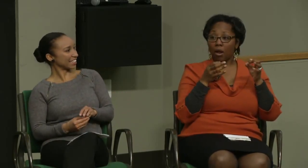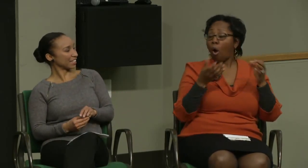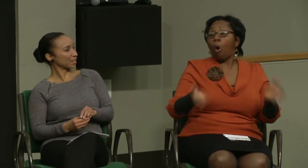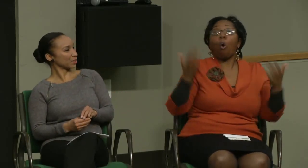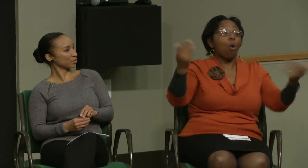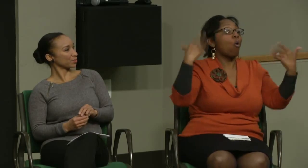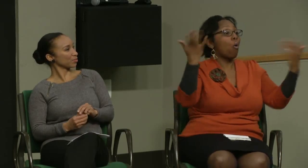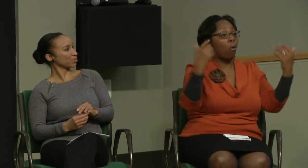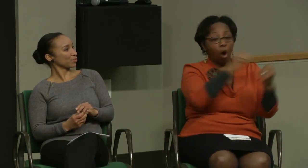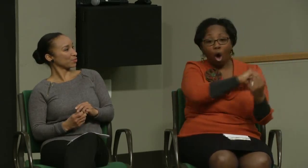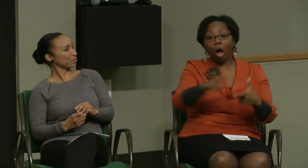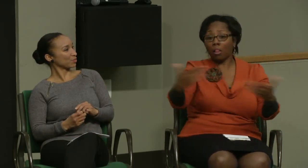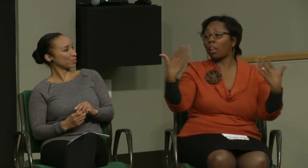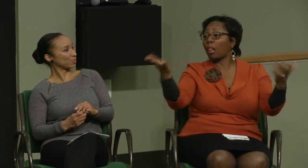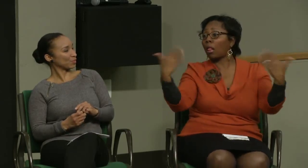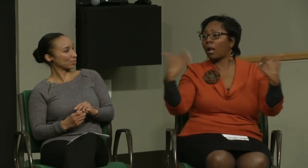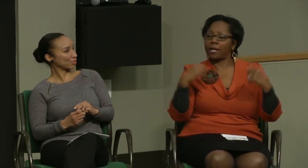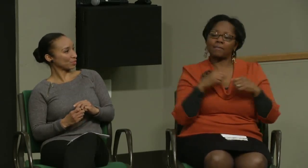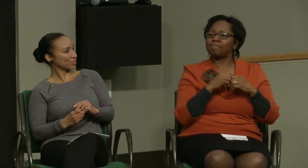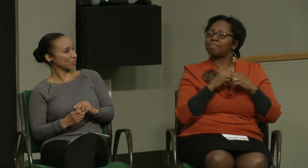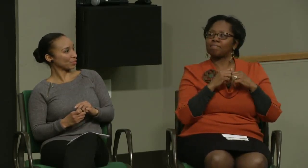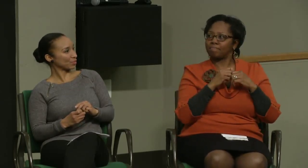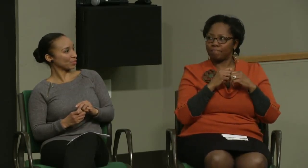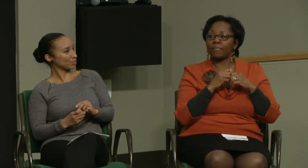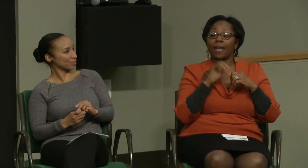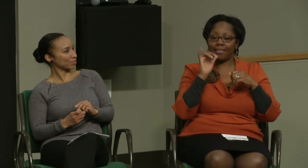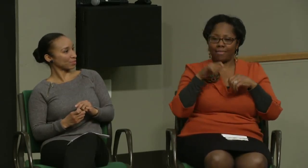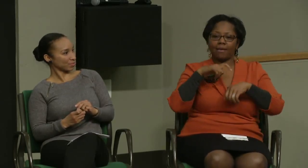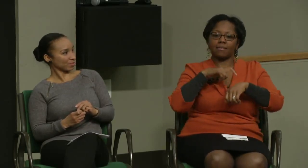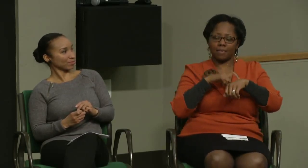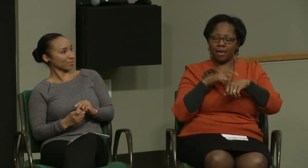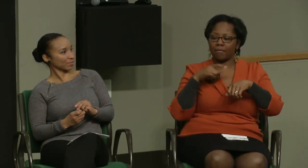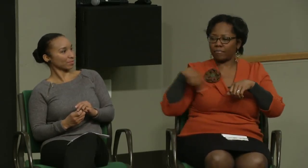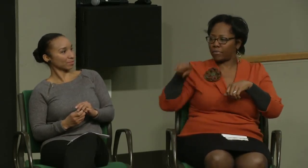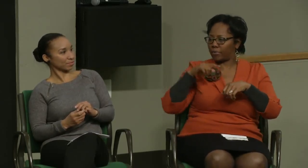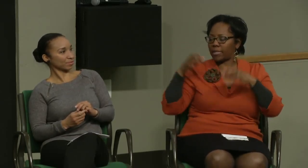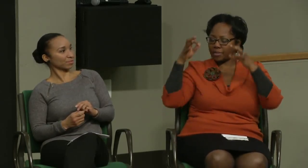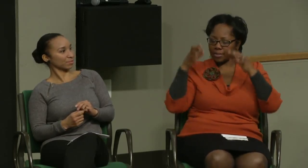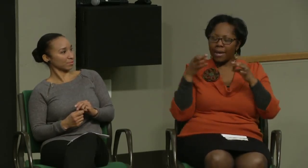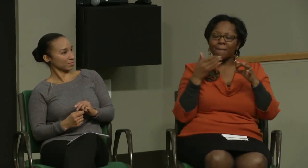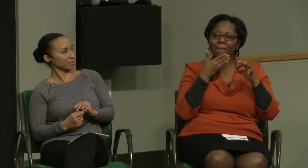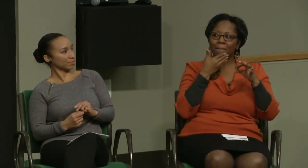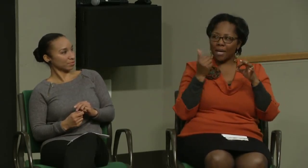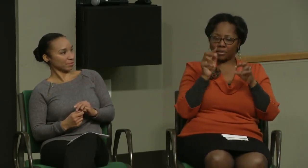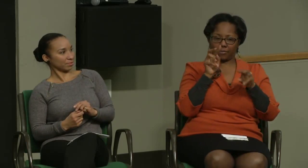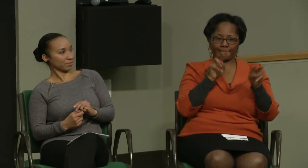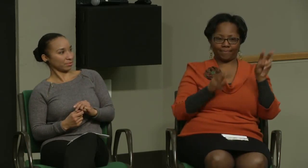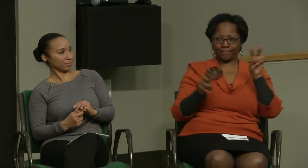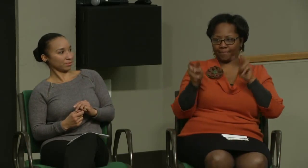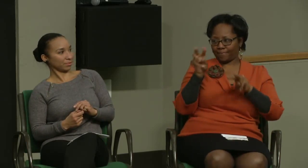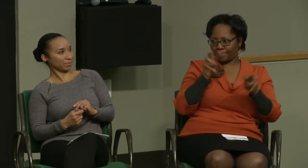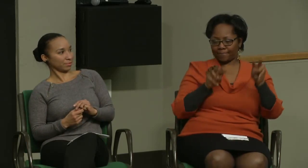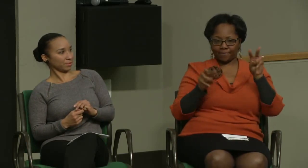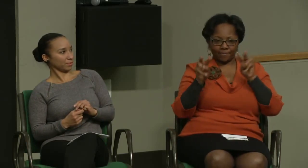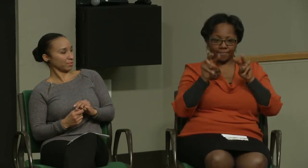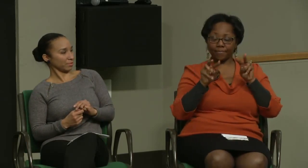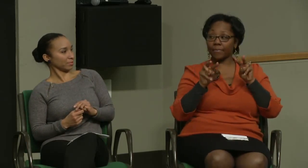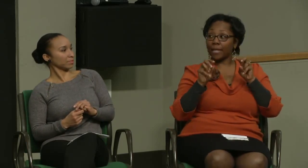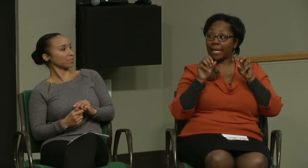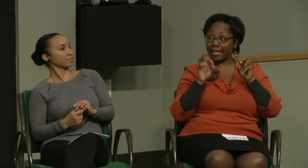And at that point, again, we didn't decide that we were just going to open the doors and allow everyone to flood in. We wanted to, again, assess and